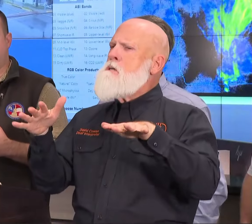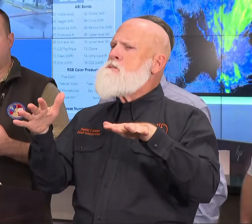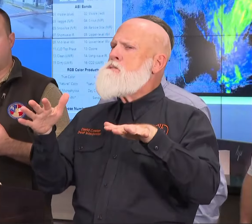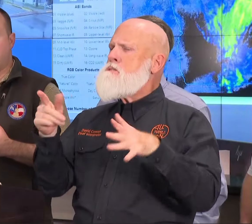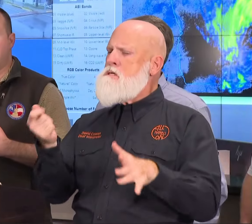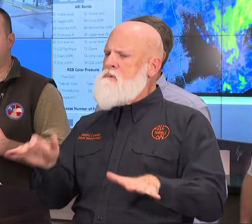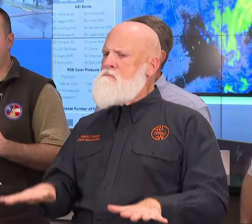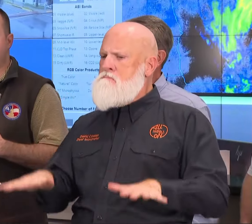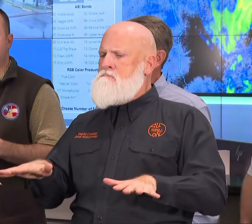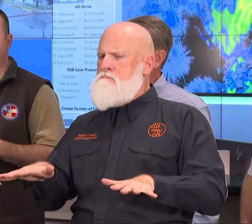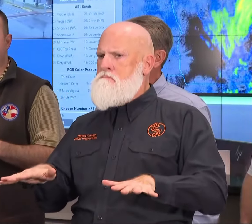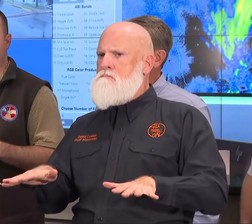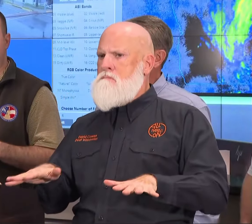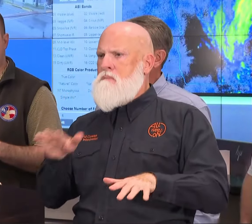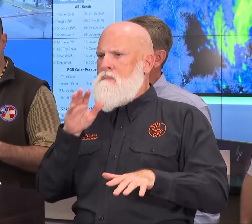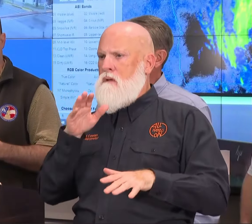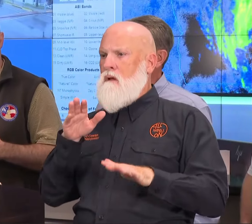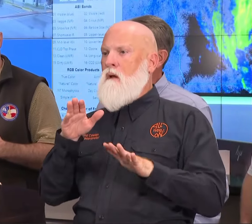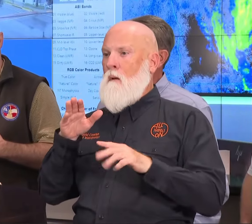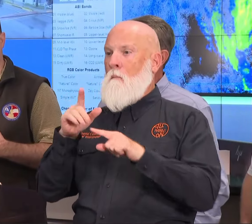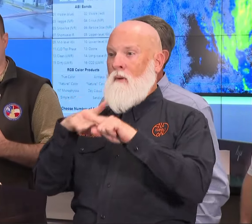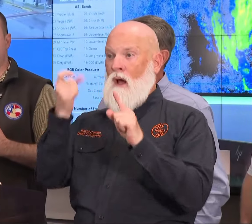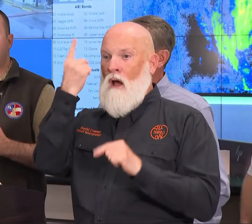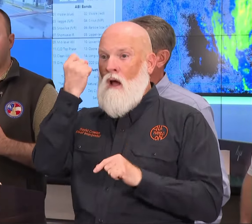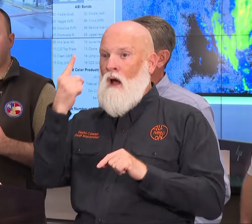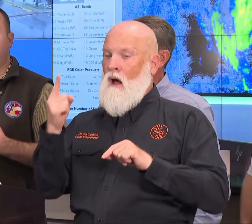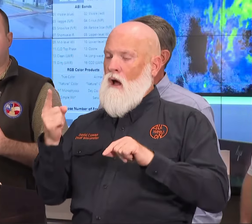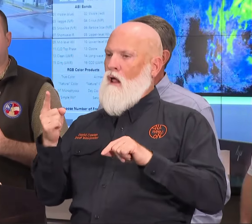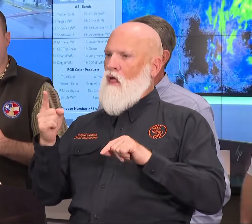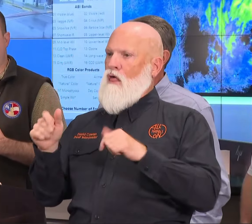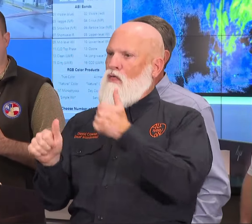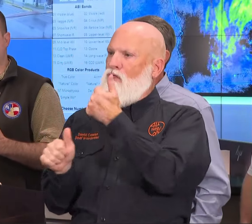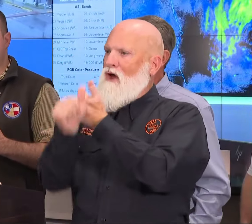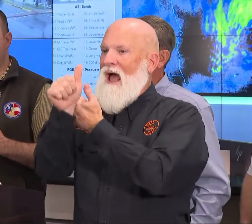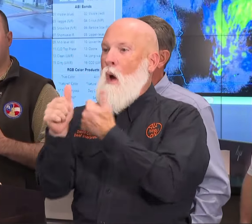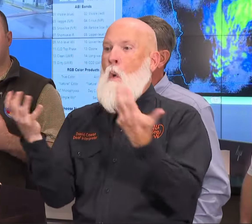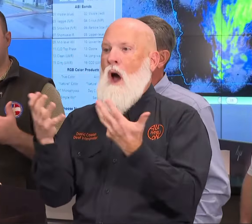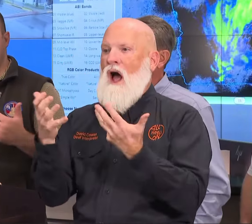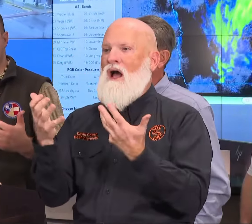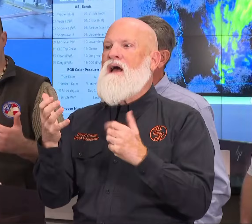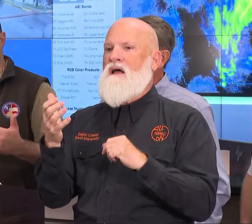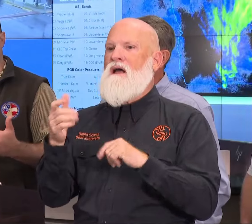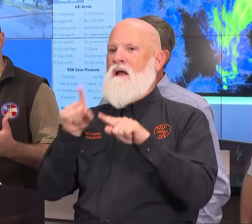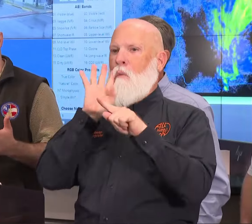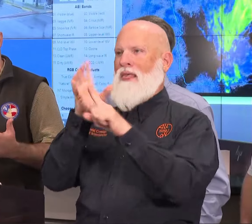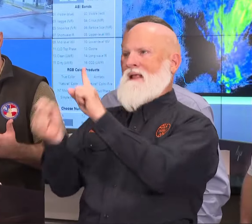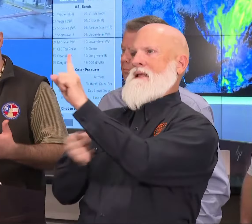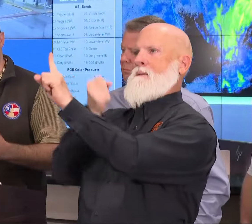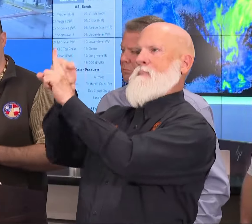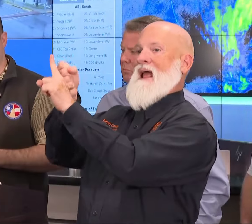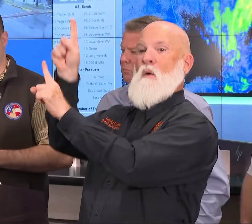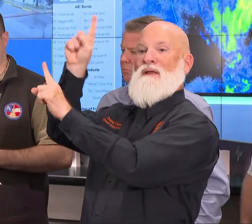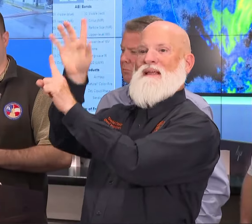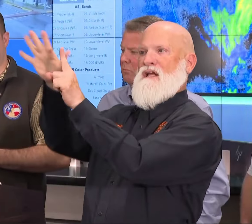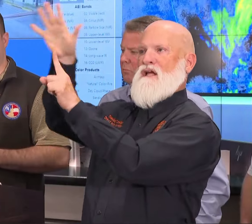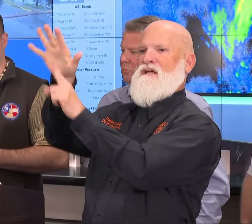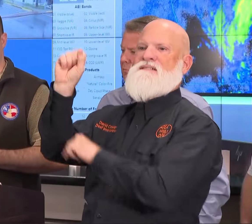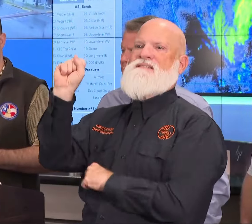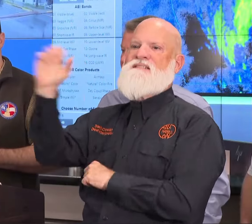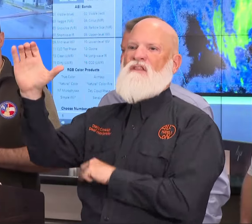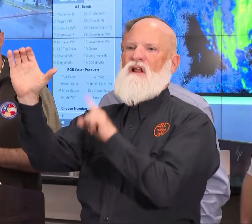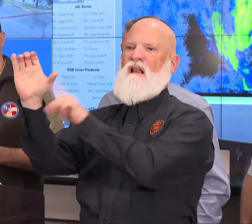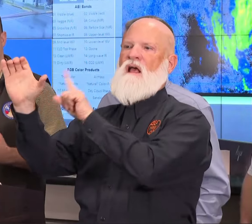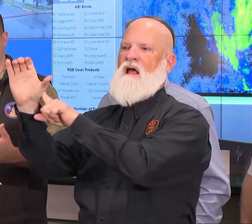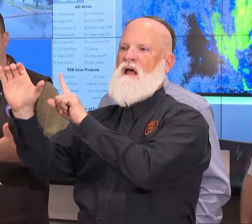catastrophic threat has now shifted more into South Carolina. But for instance, in Savannah during Hurricane Matthew in 2016,